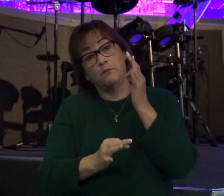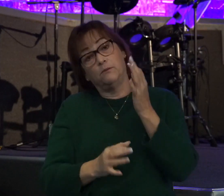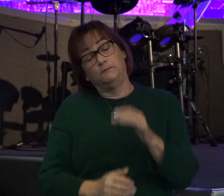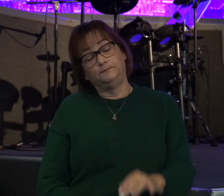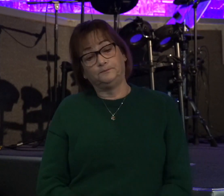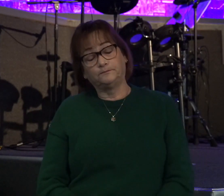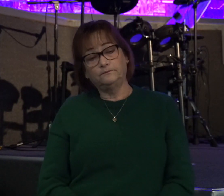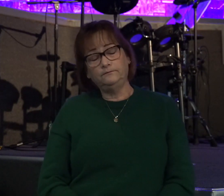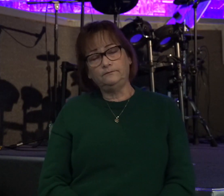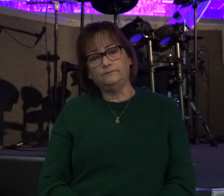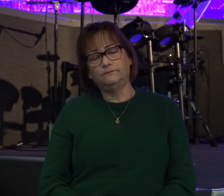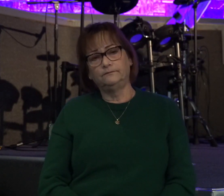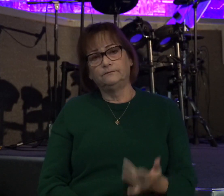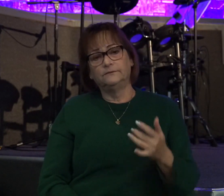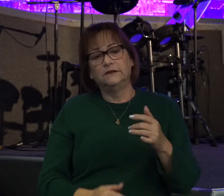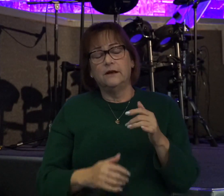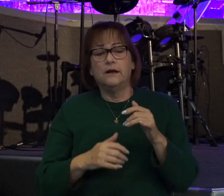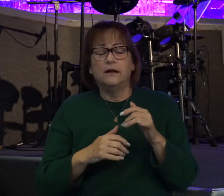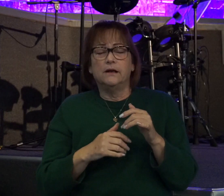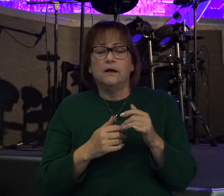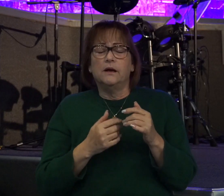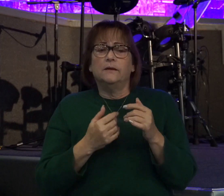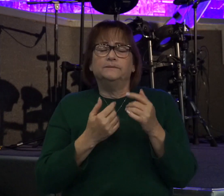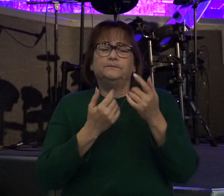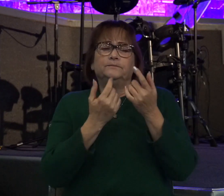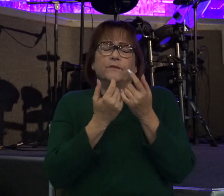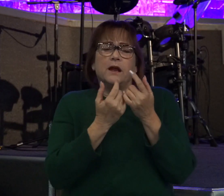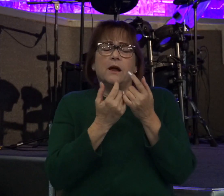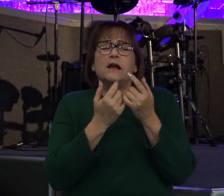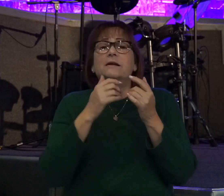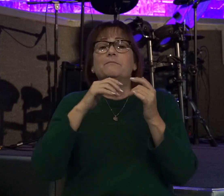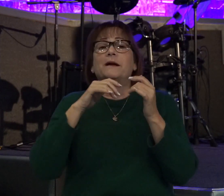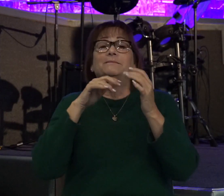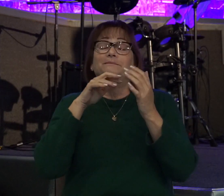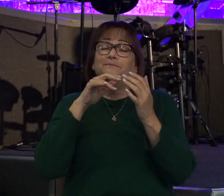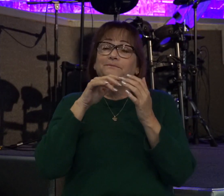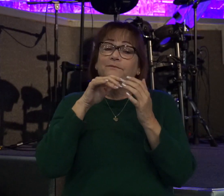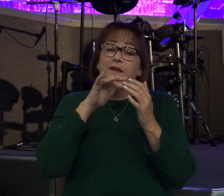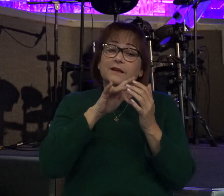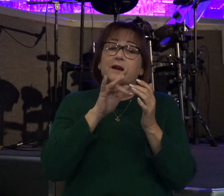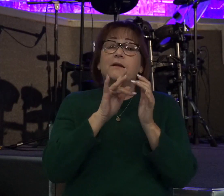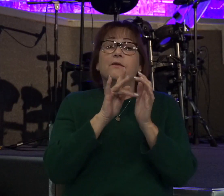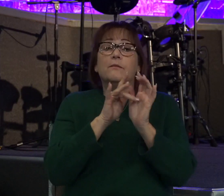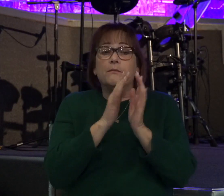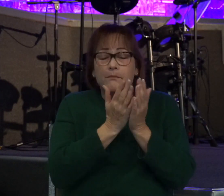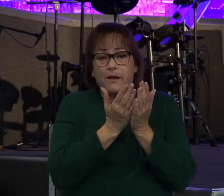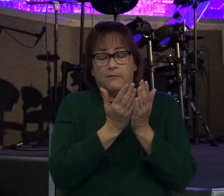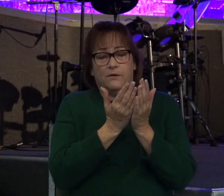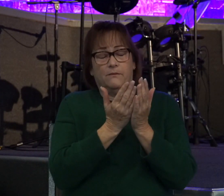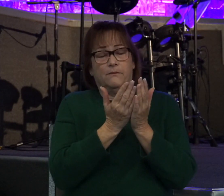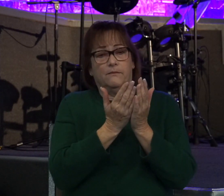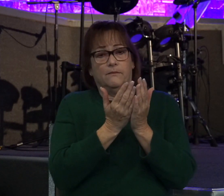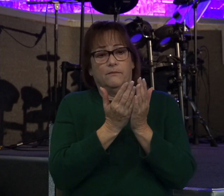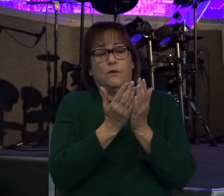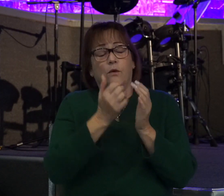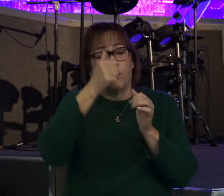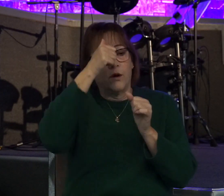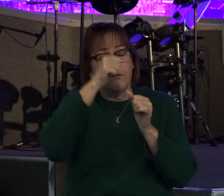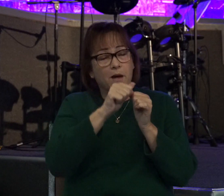By lining up what the person's doing or has done by the word of God. Okay? Remember, the word of God is sharper than any